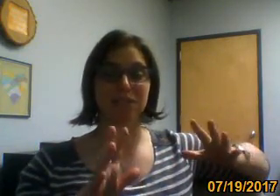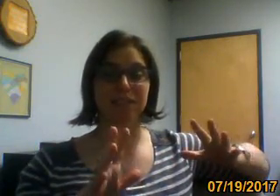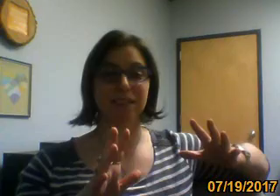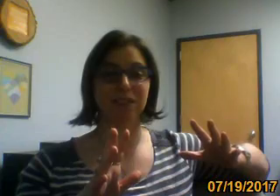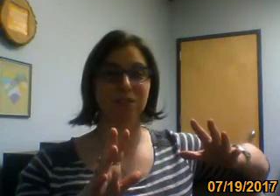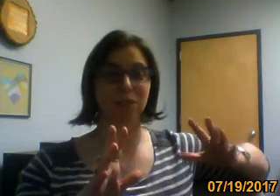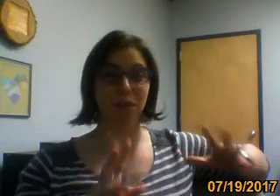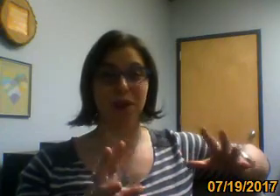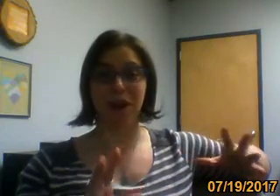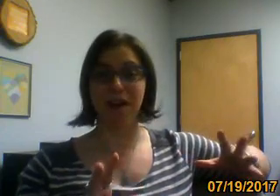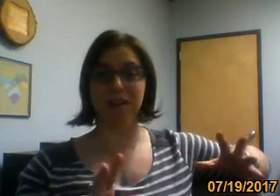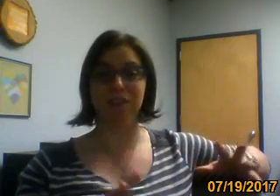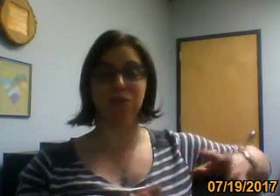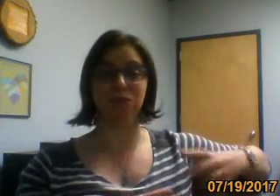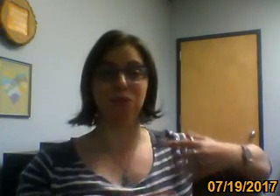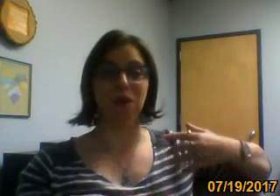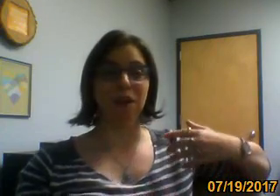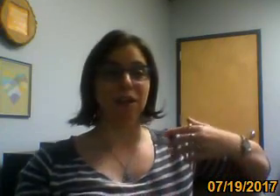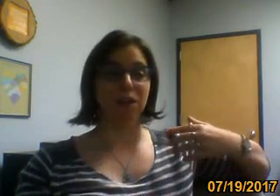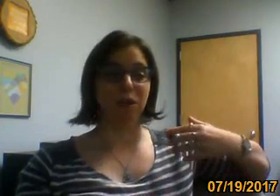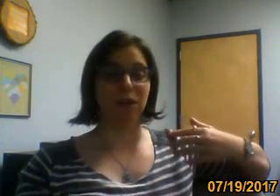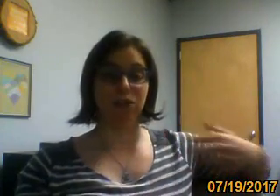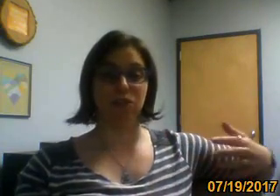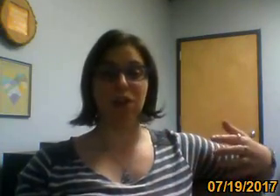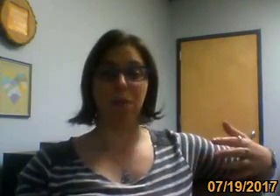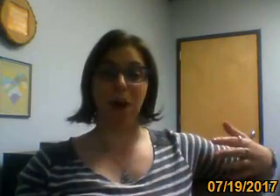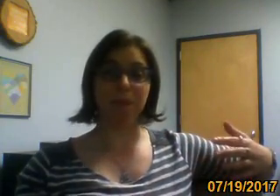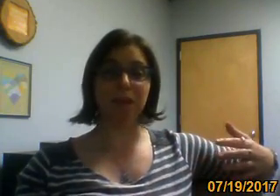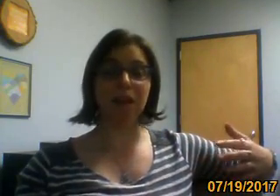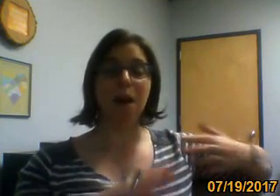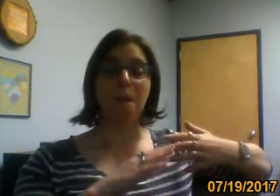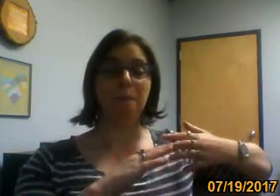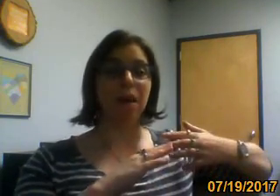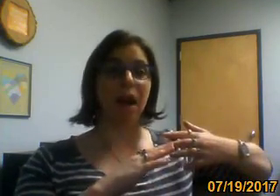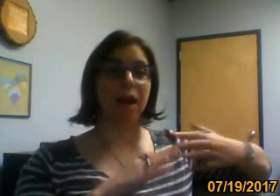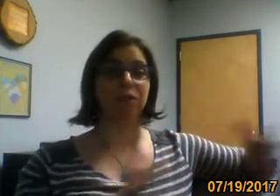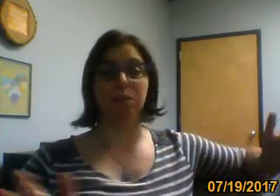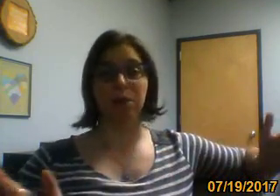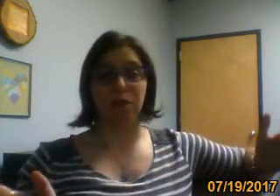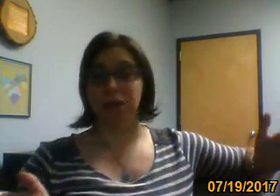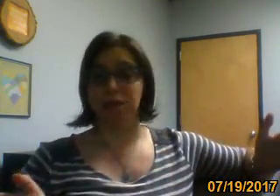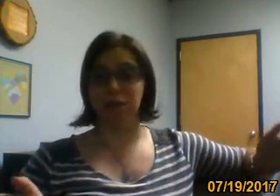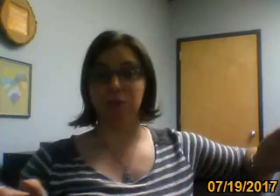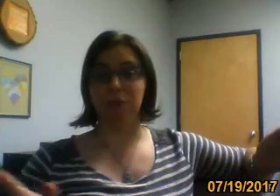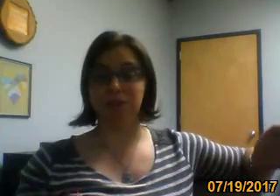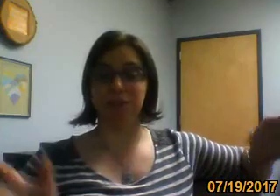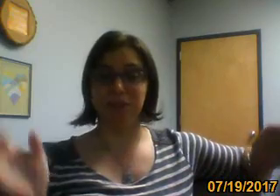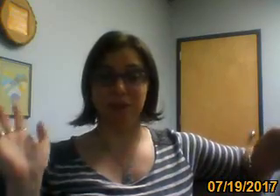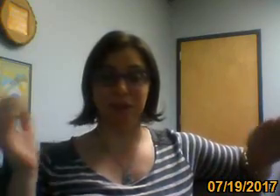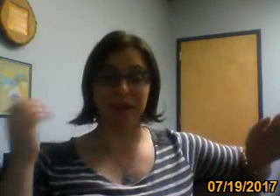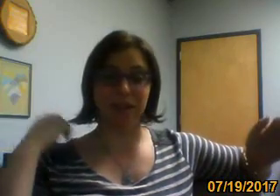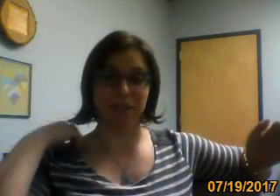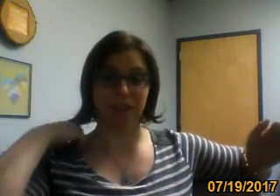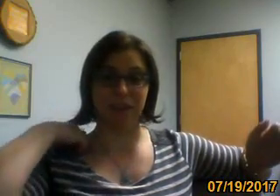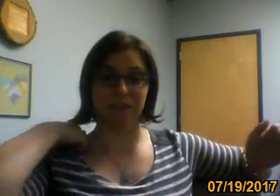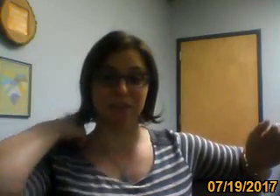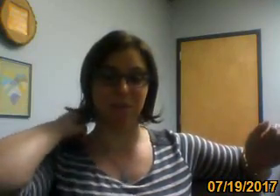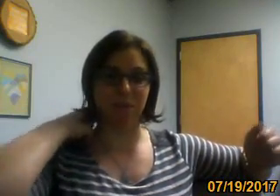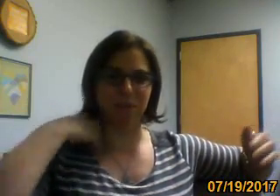those, those are very hard to, you know, instruct properly, but actually pretty fun to do once, know, I guess, uh, some